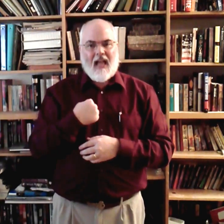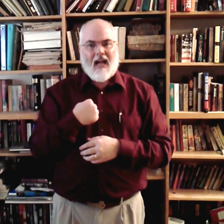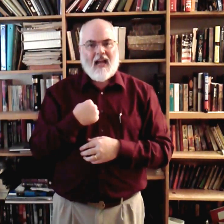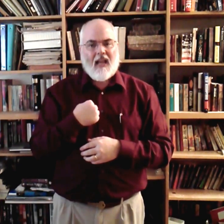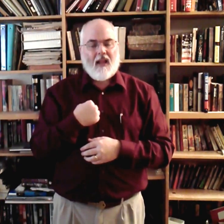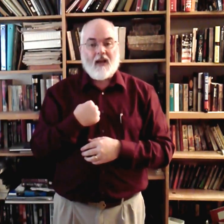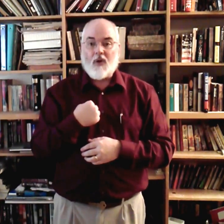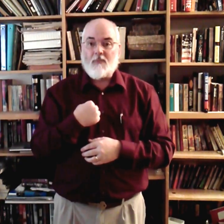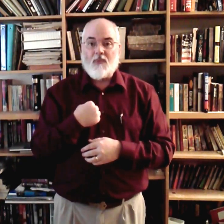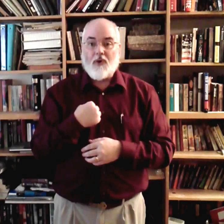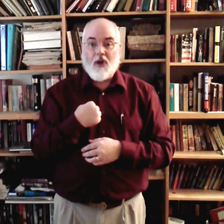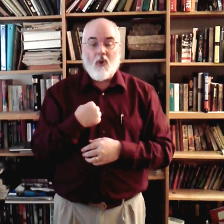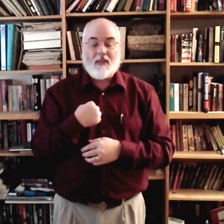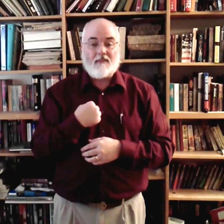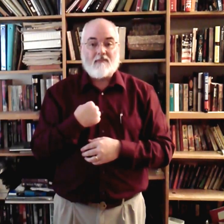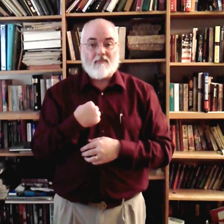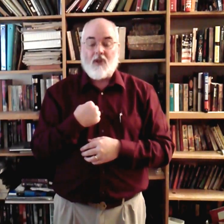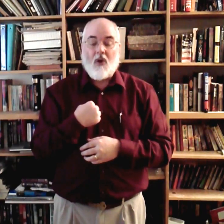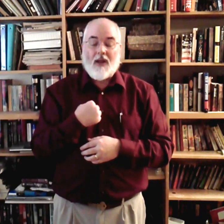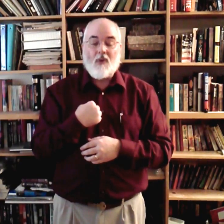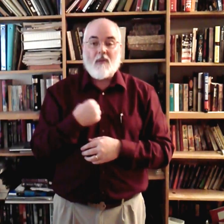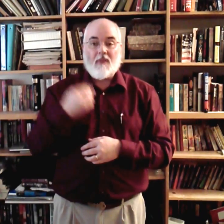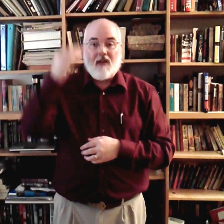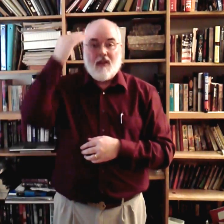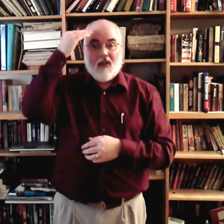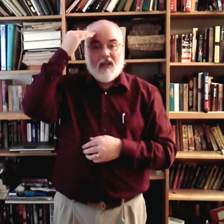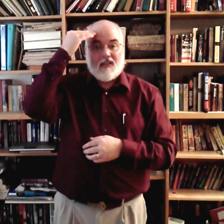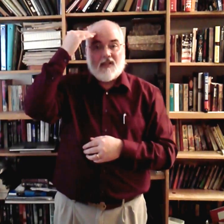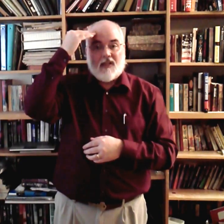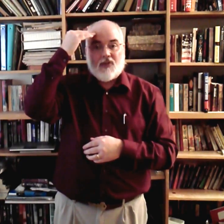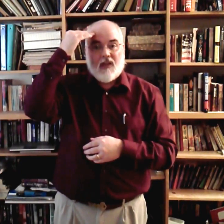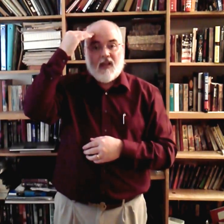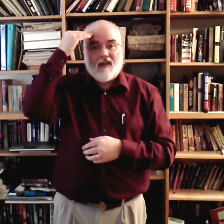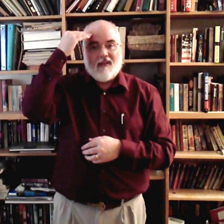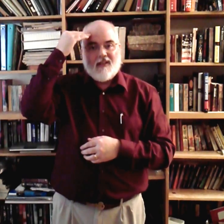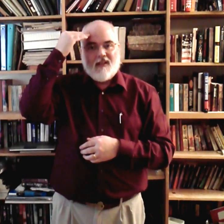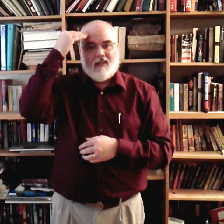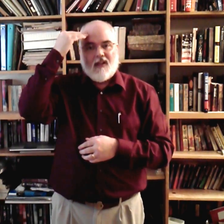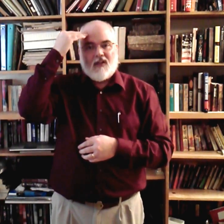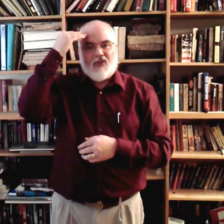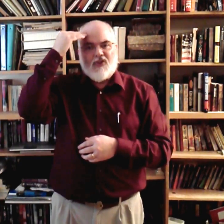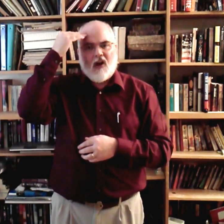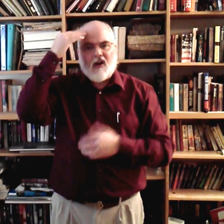I, and I told you before, no, as in no, I know something, is to touch the head. Dark.